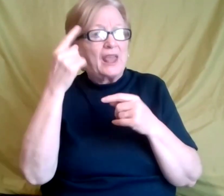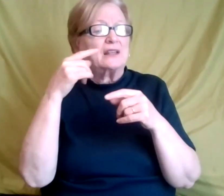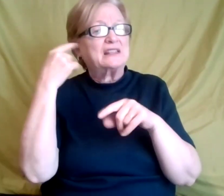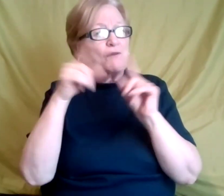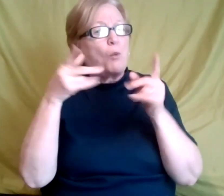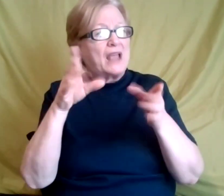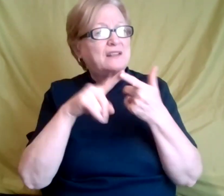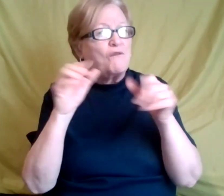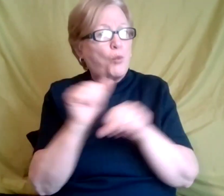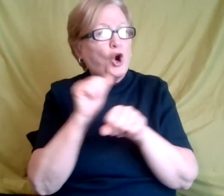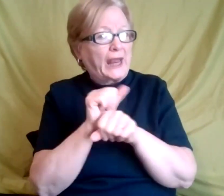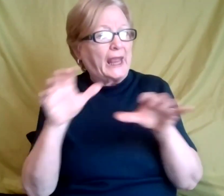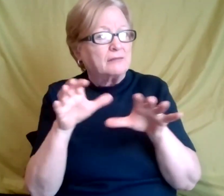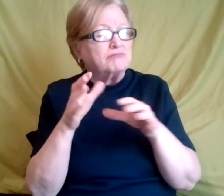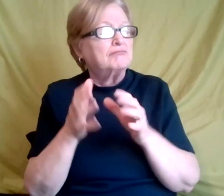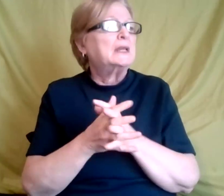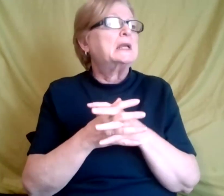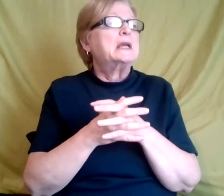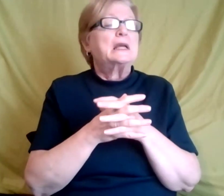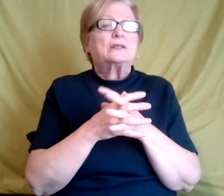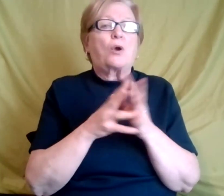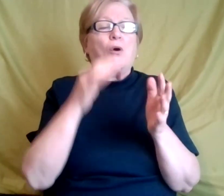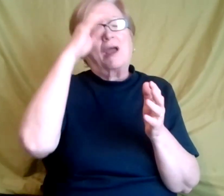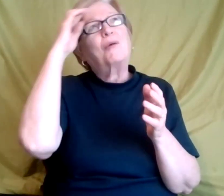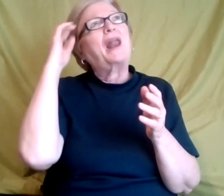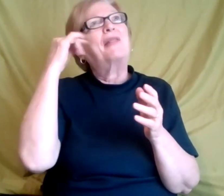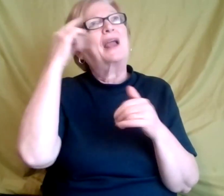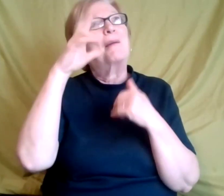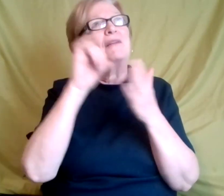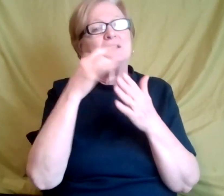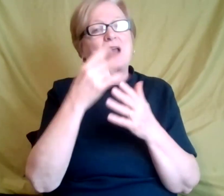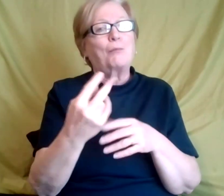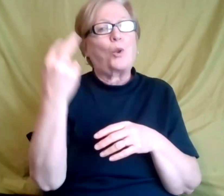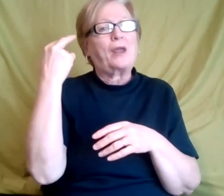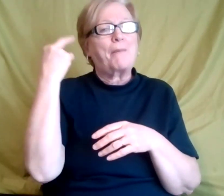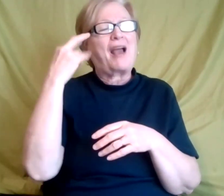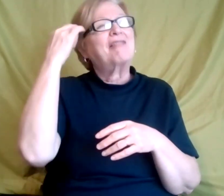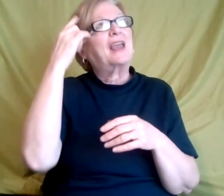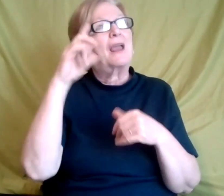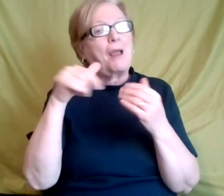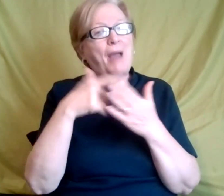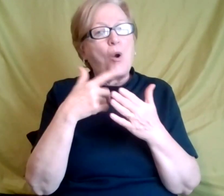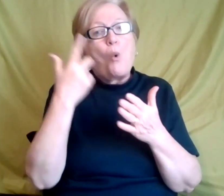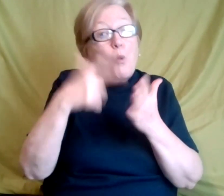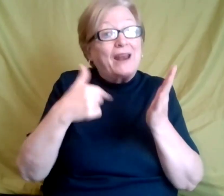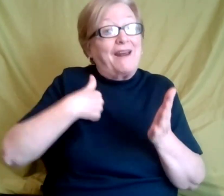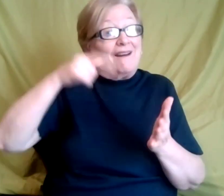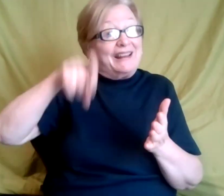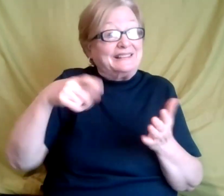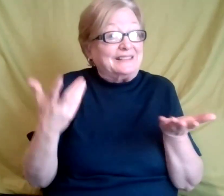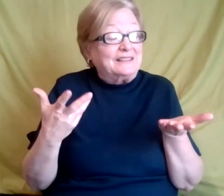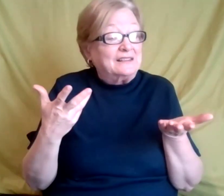mentioned all these things, I'm really thinking back and reflecting on what I needed, um,